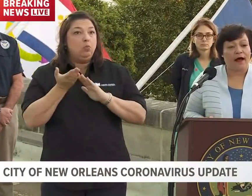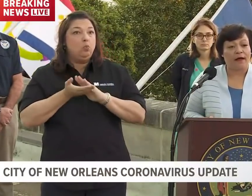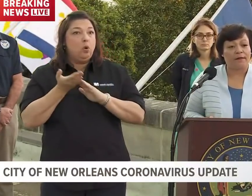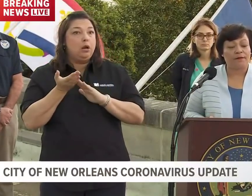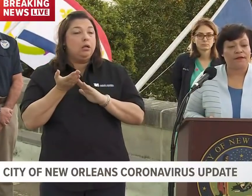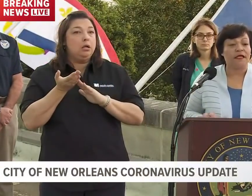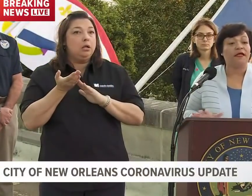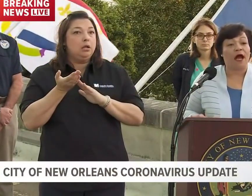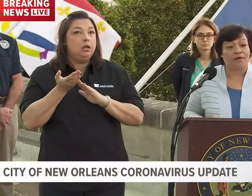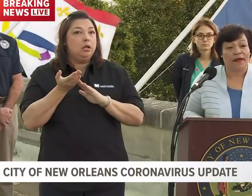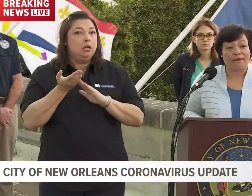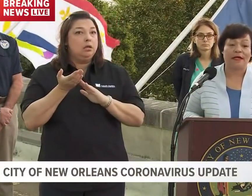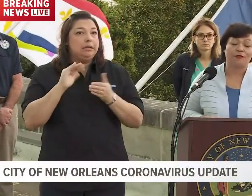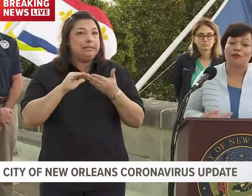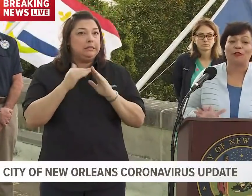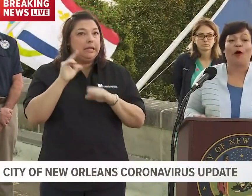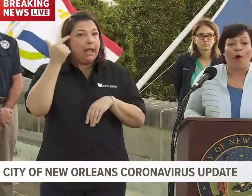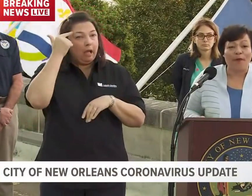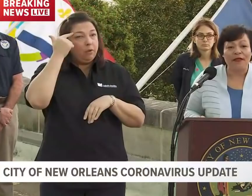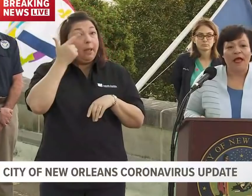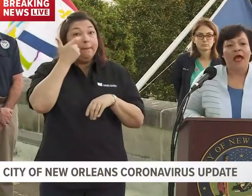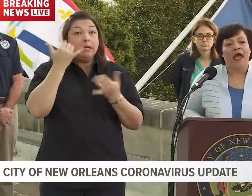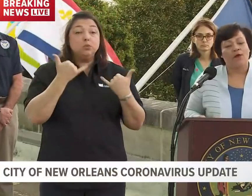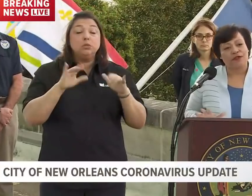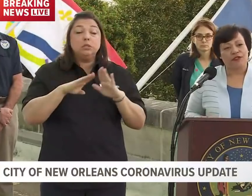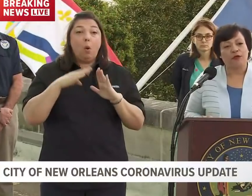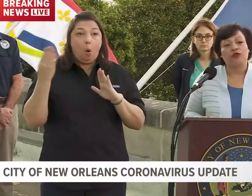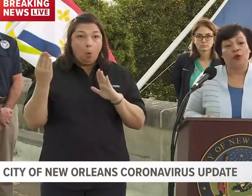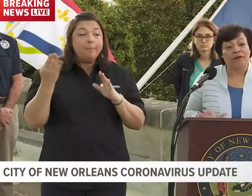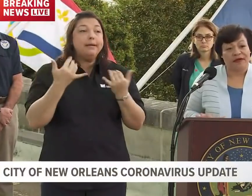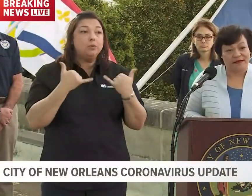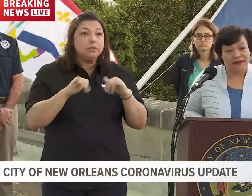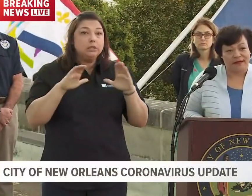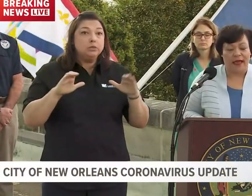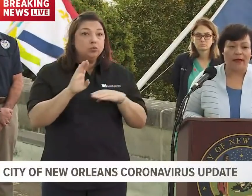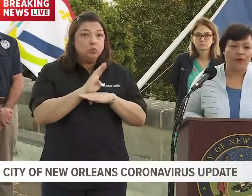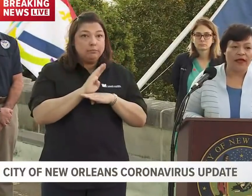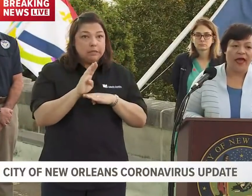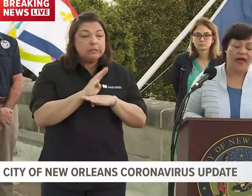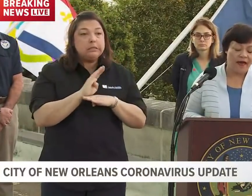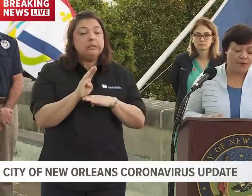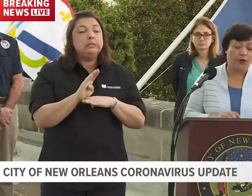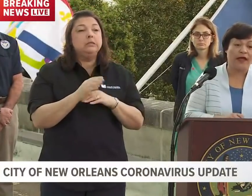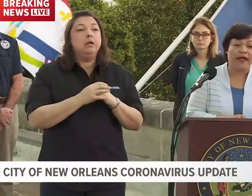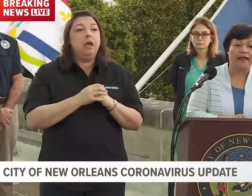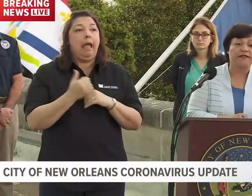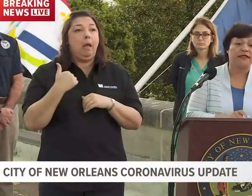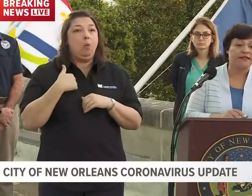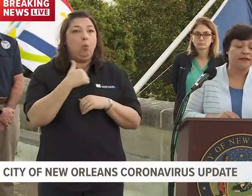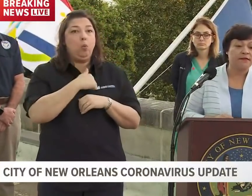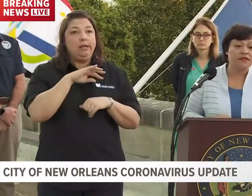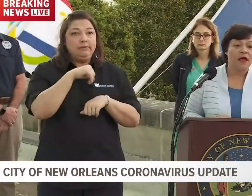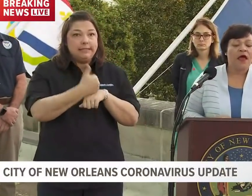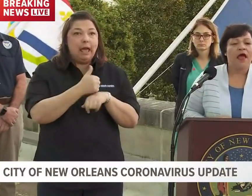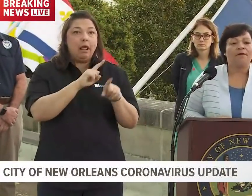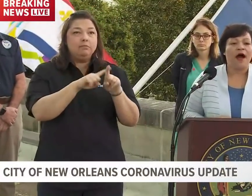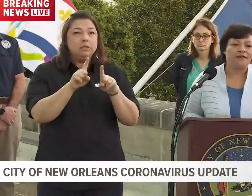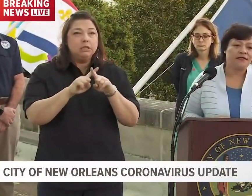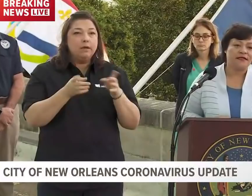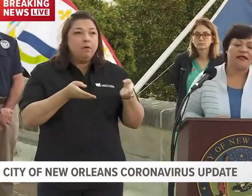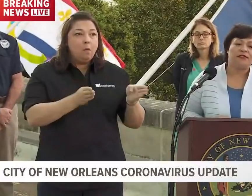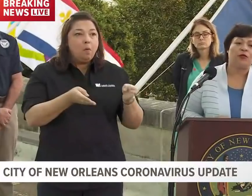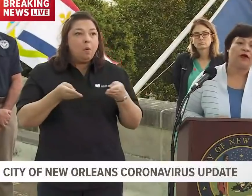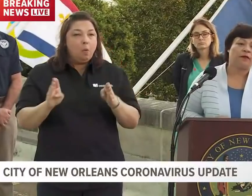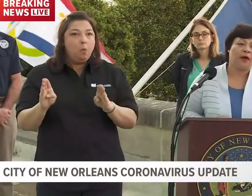city government because we're still open and we're still doing business and we have created systems and